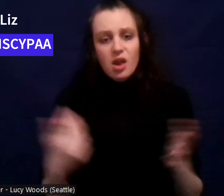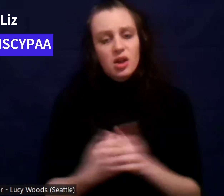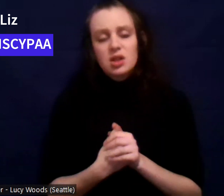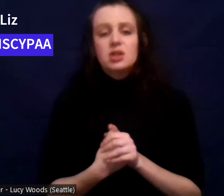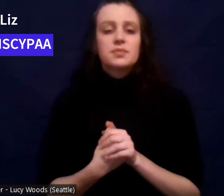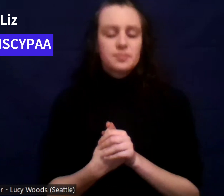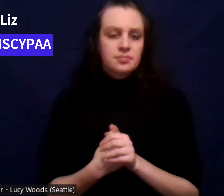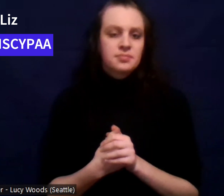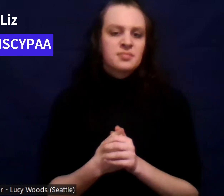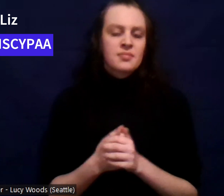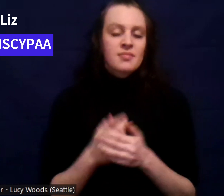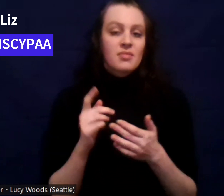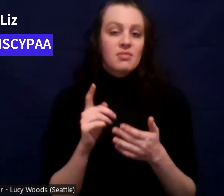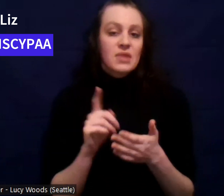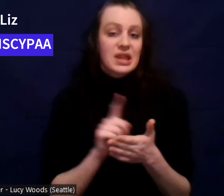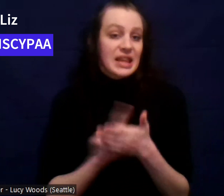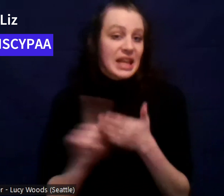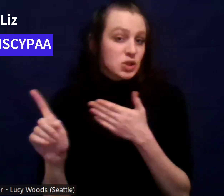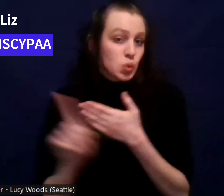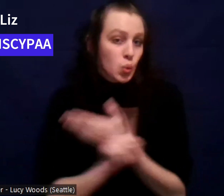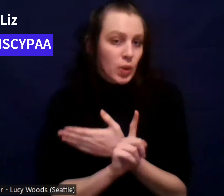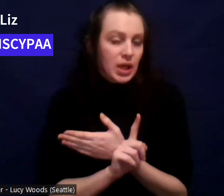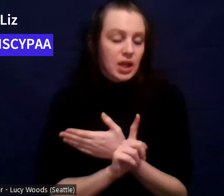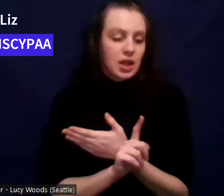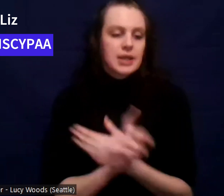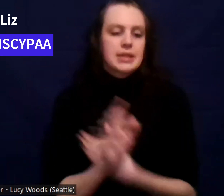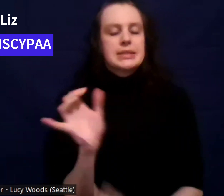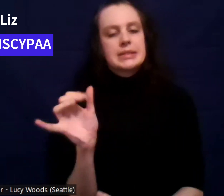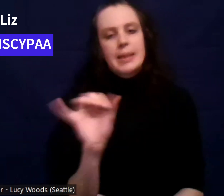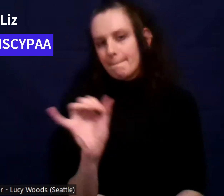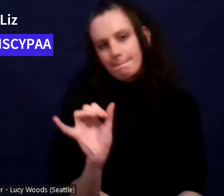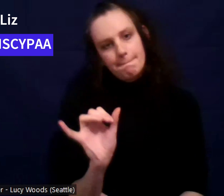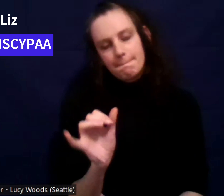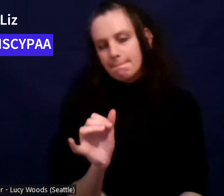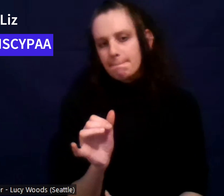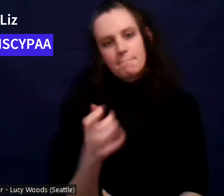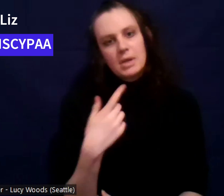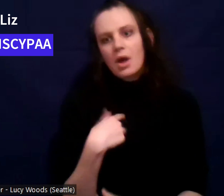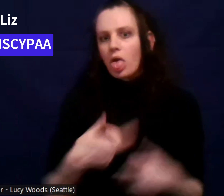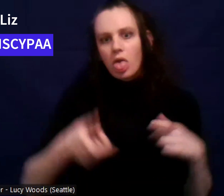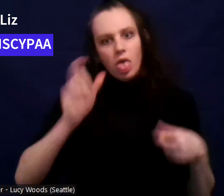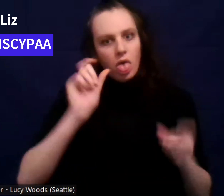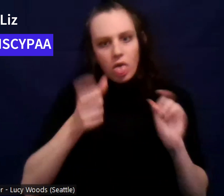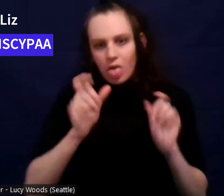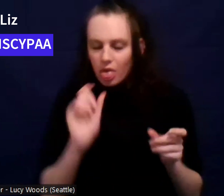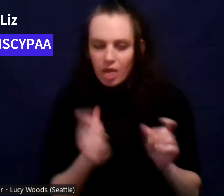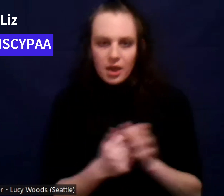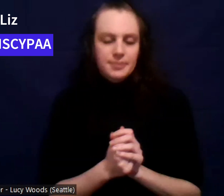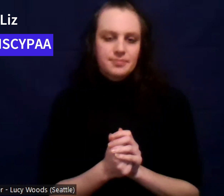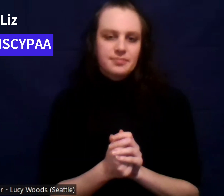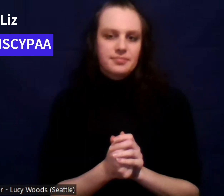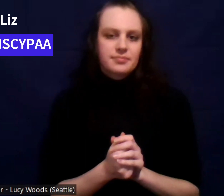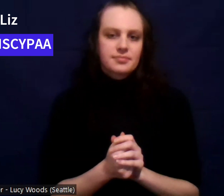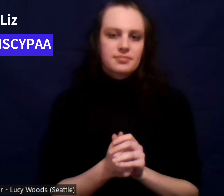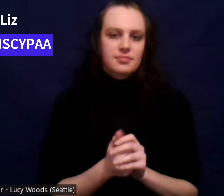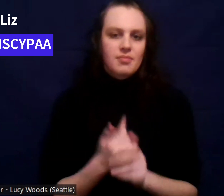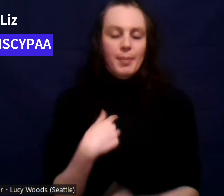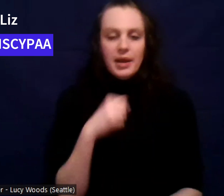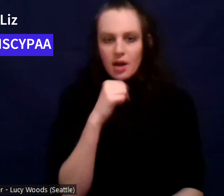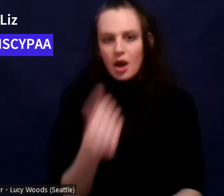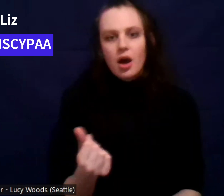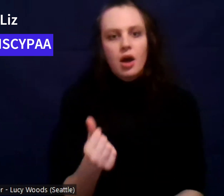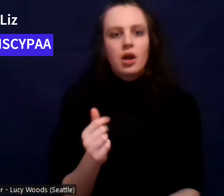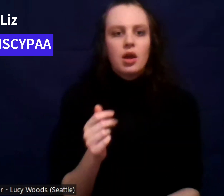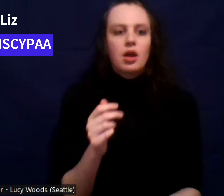you know, next week and came along, did the same thing. I didn't, um, like I didn't ever do that again